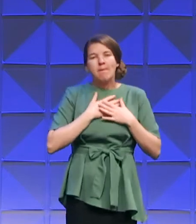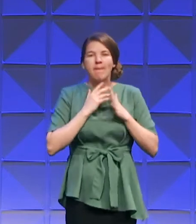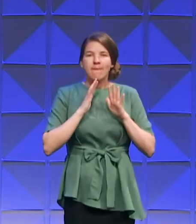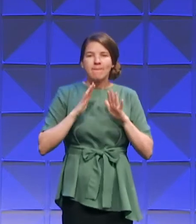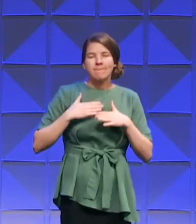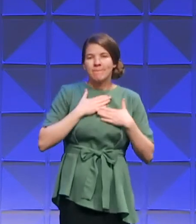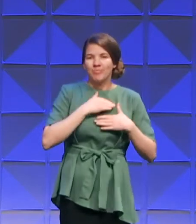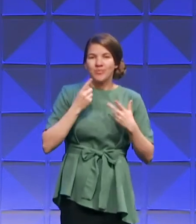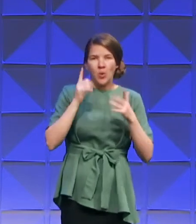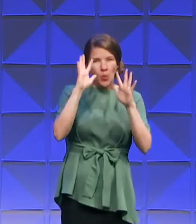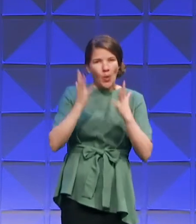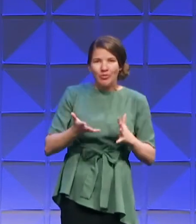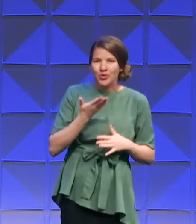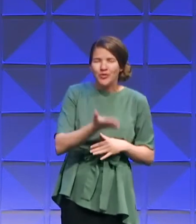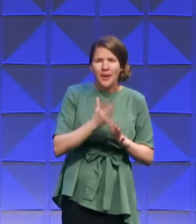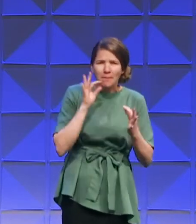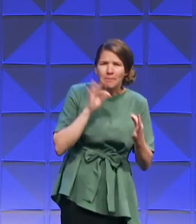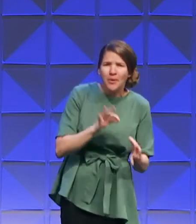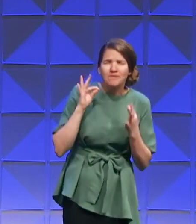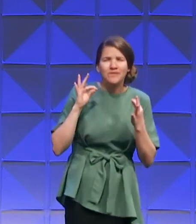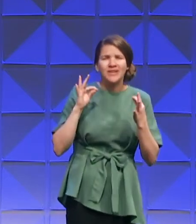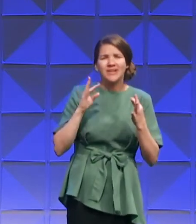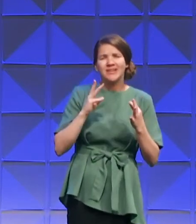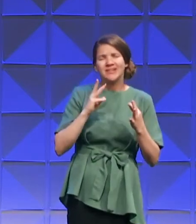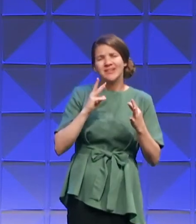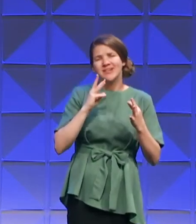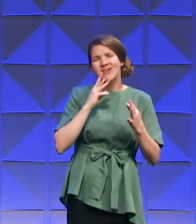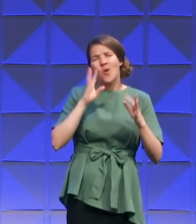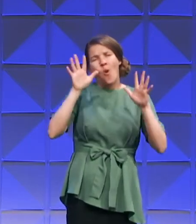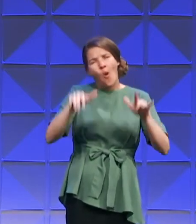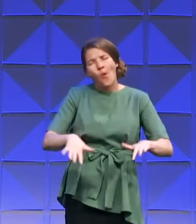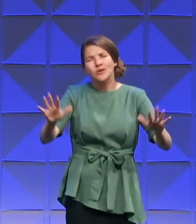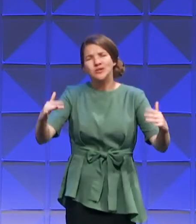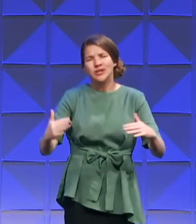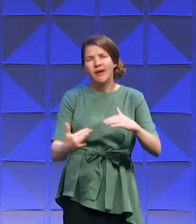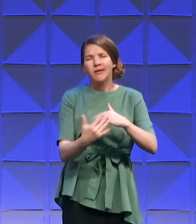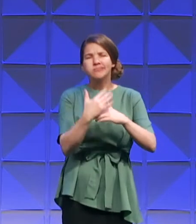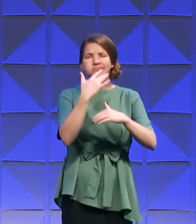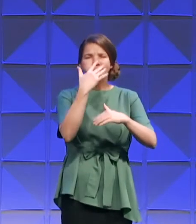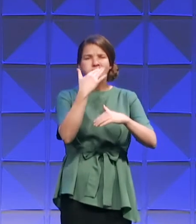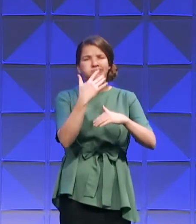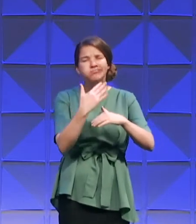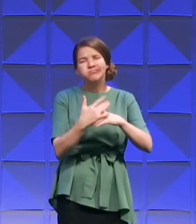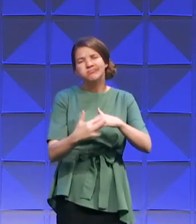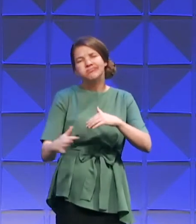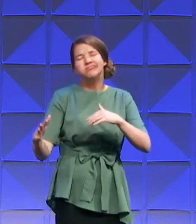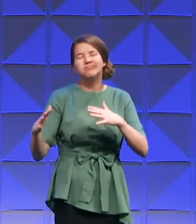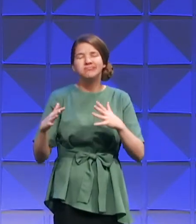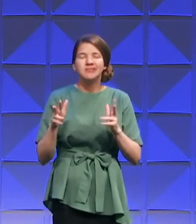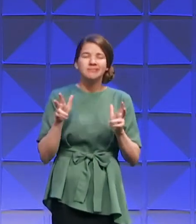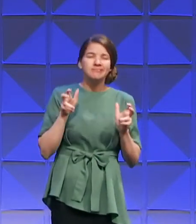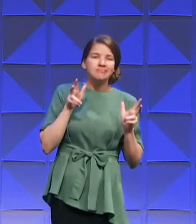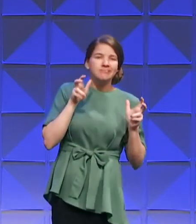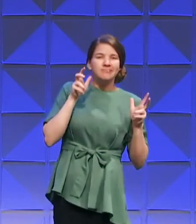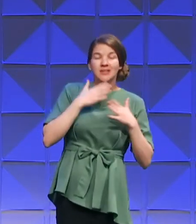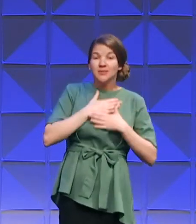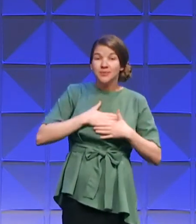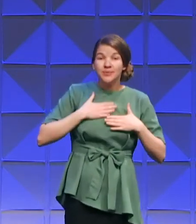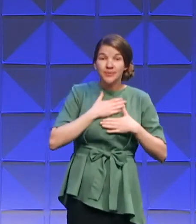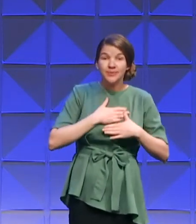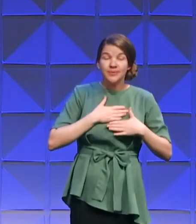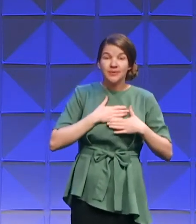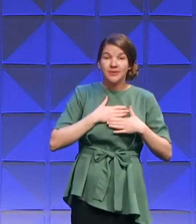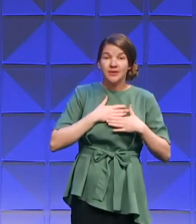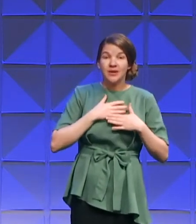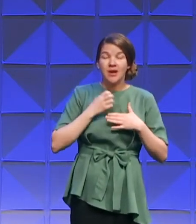The weather's perfect there, and the ocean, the sound of the waves and everything. And we had a great time. But I've been gone for two